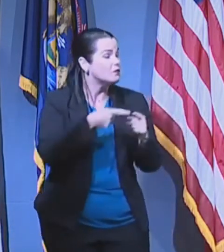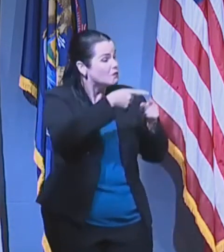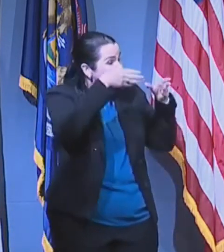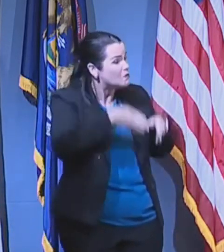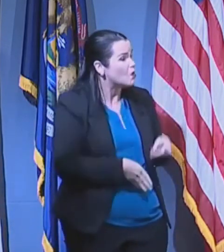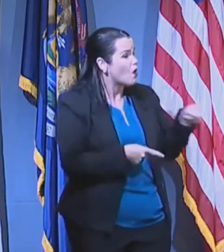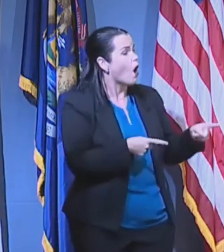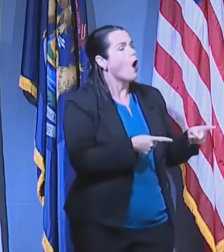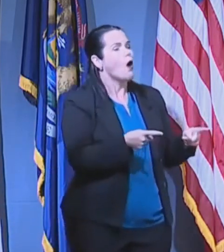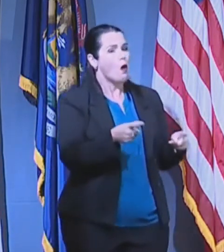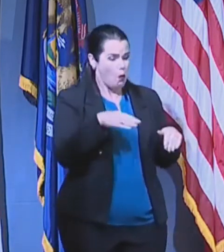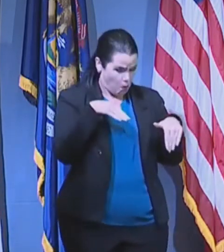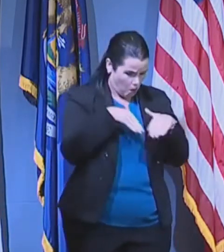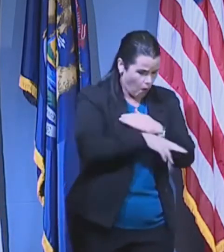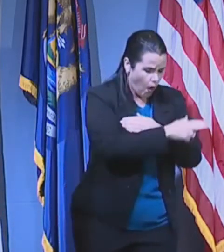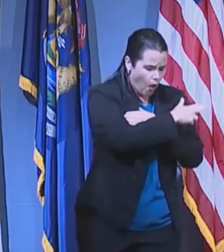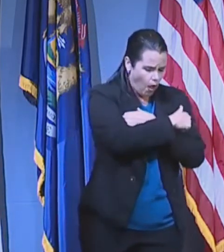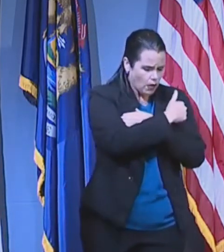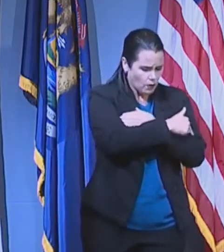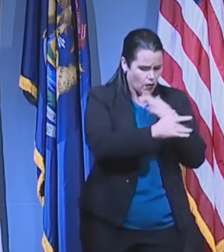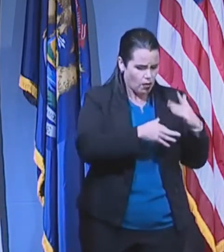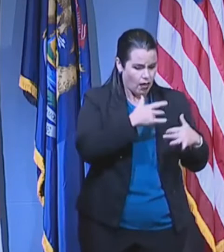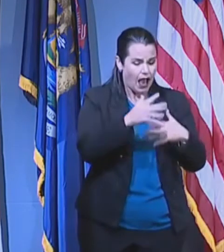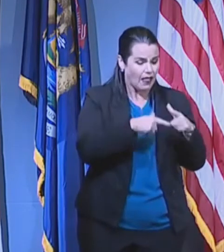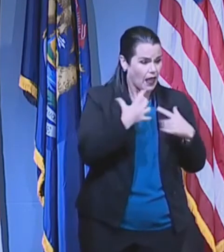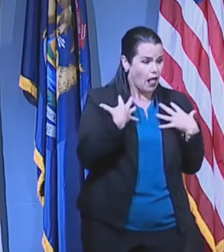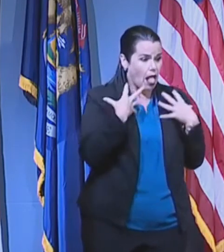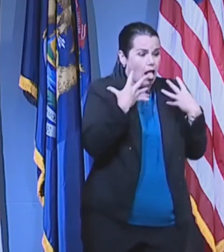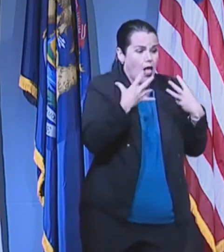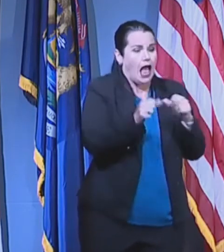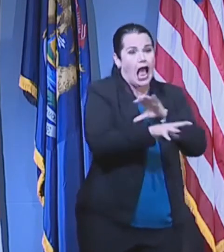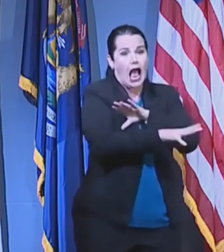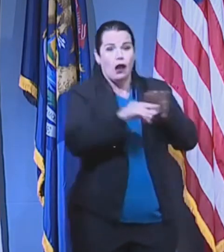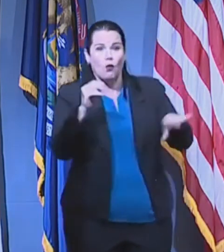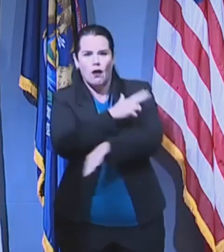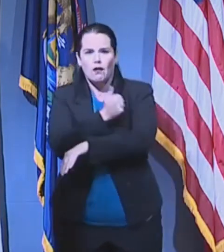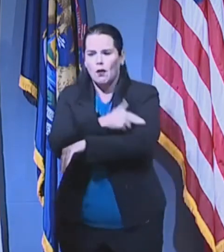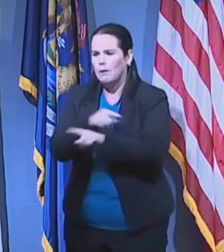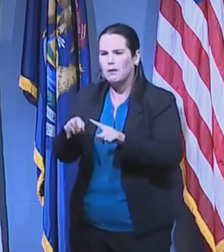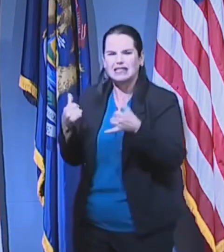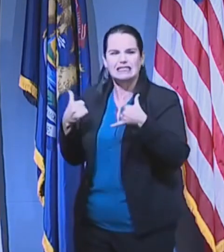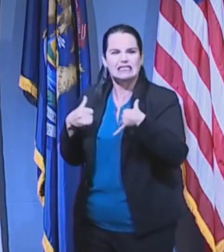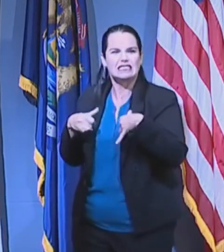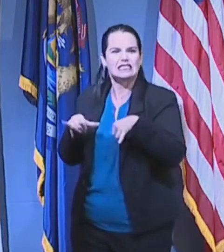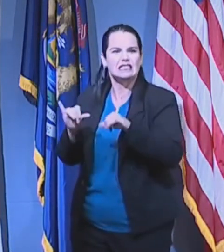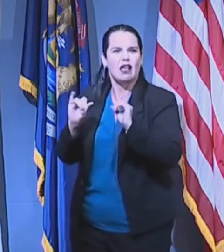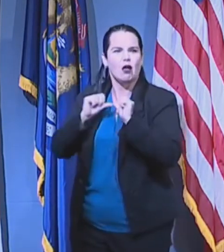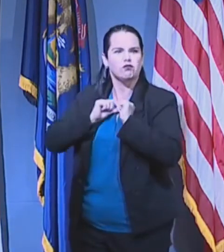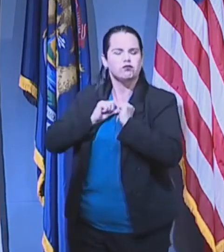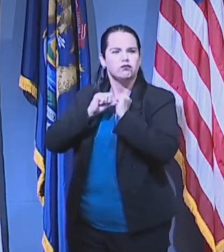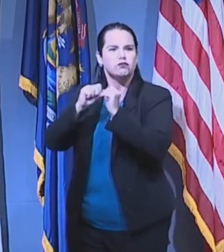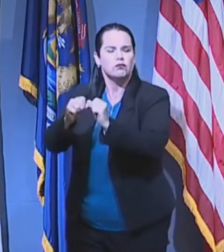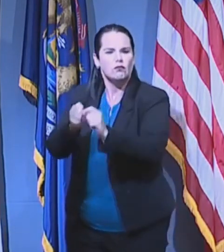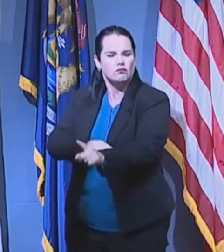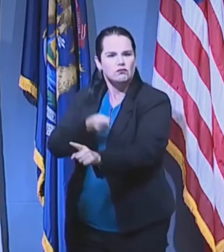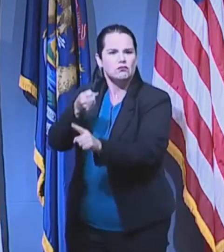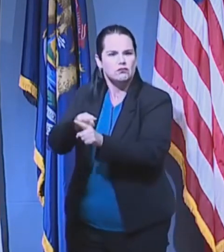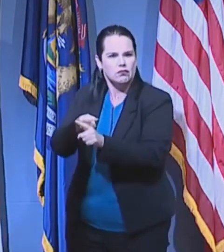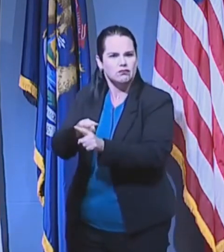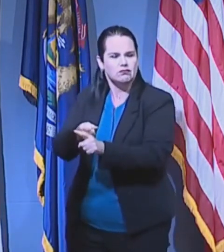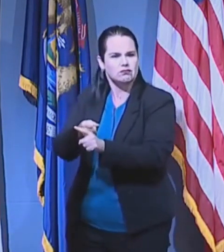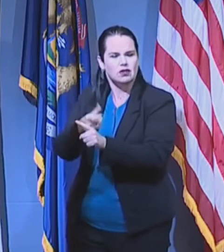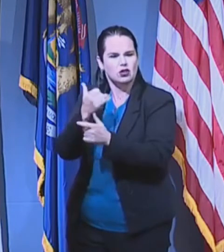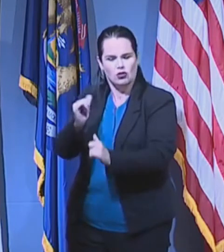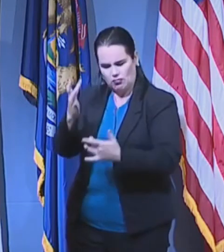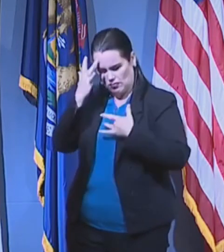there are possible long-term health impacts from COVID-19, many of which are still unknown. People can